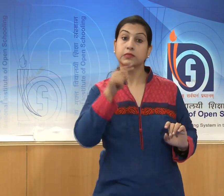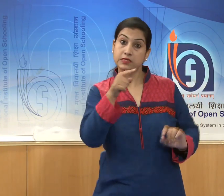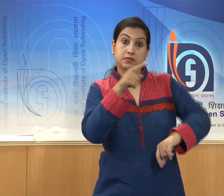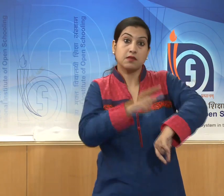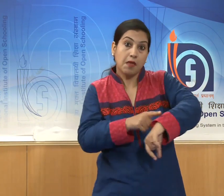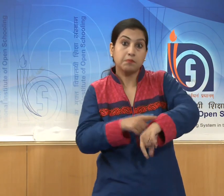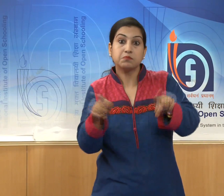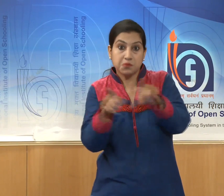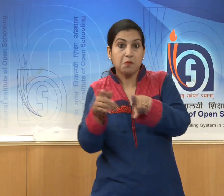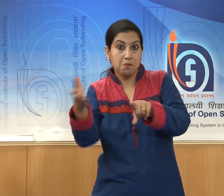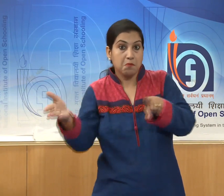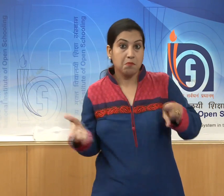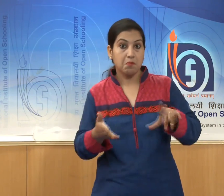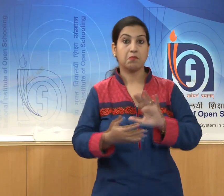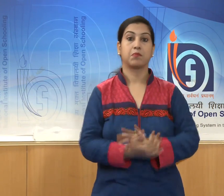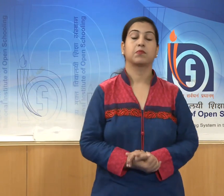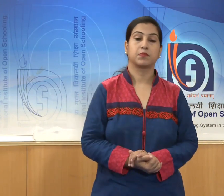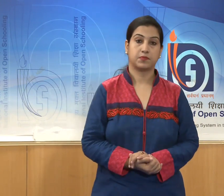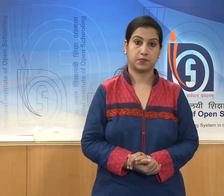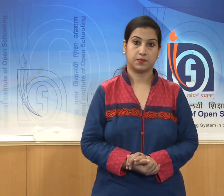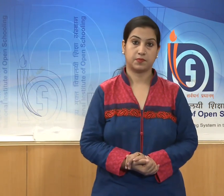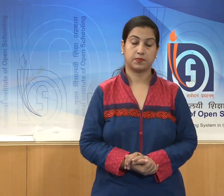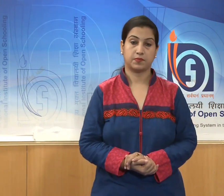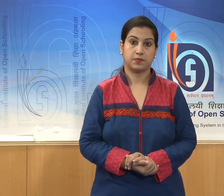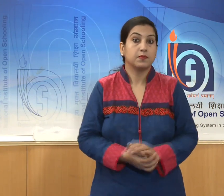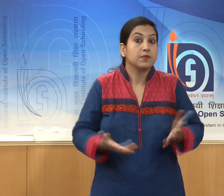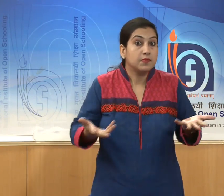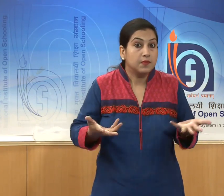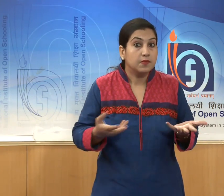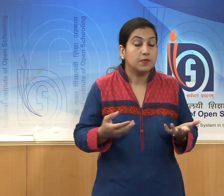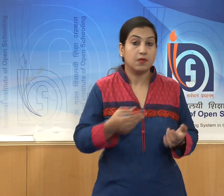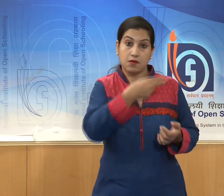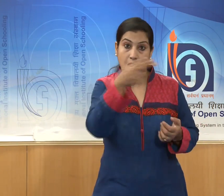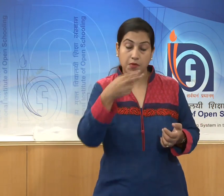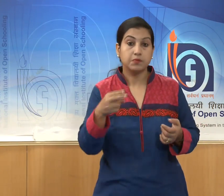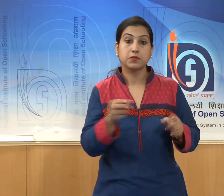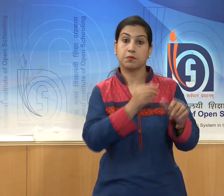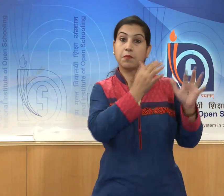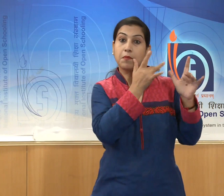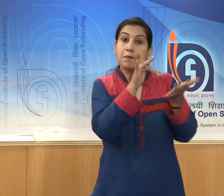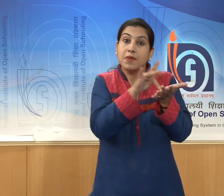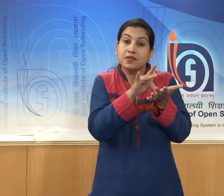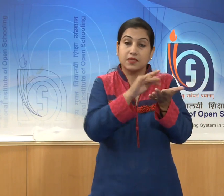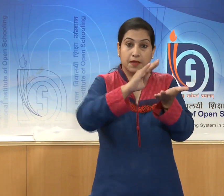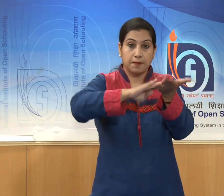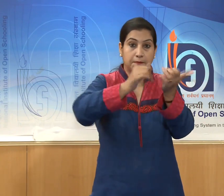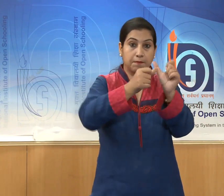were Mathura, Sarnath,